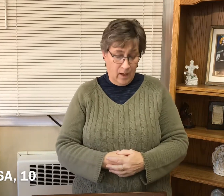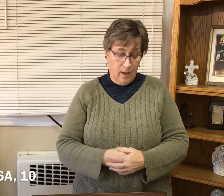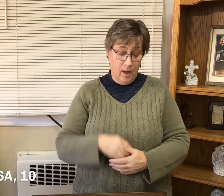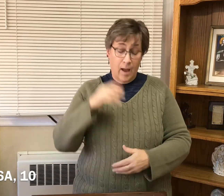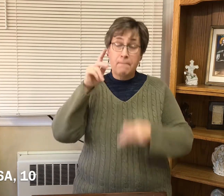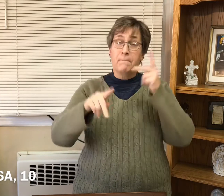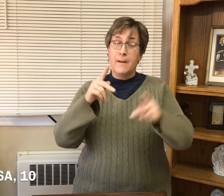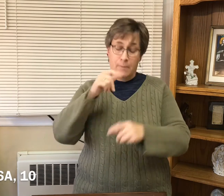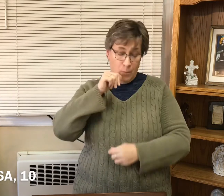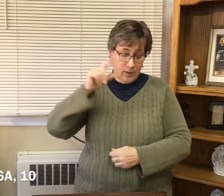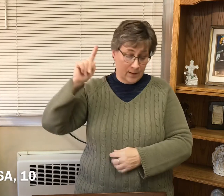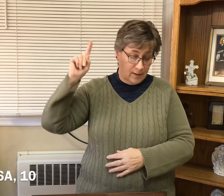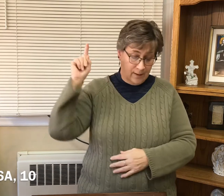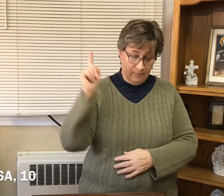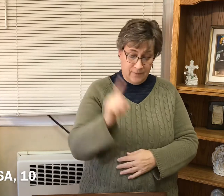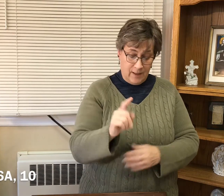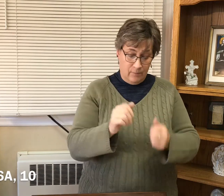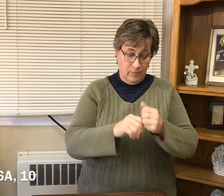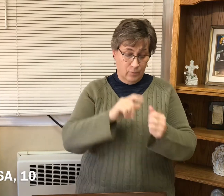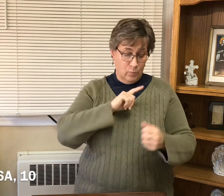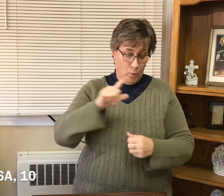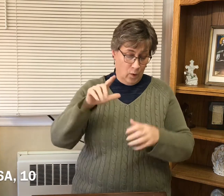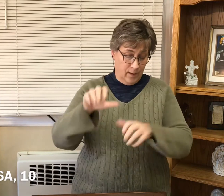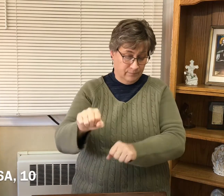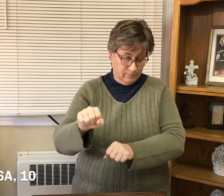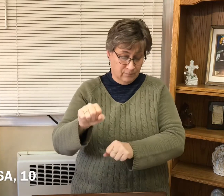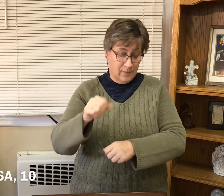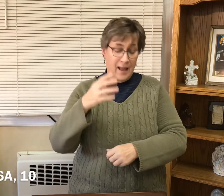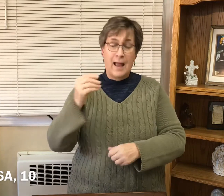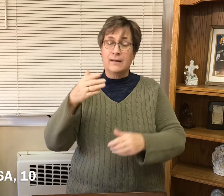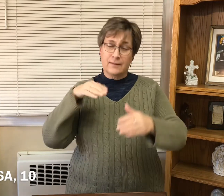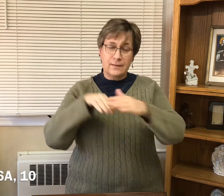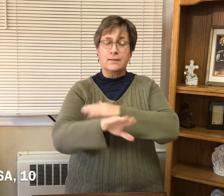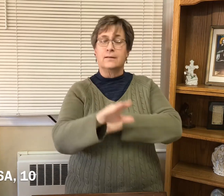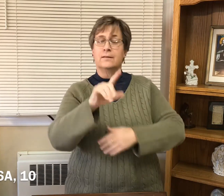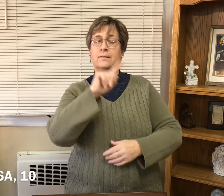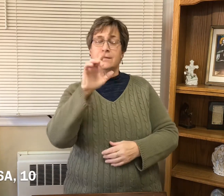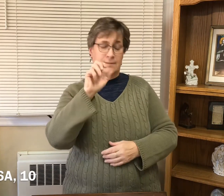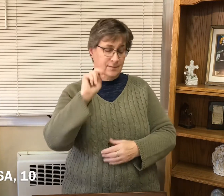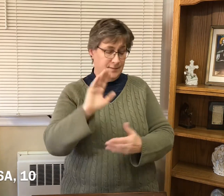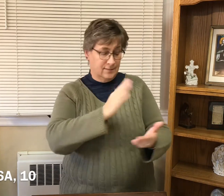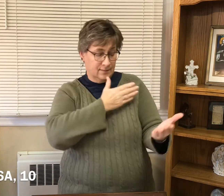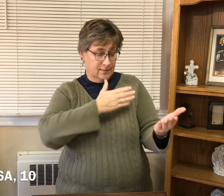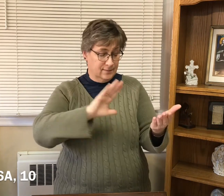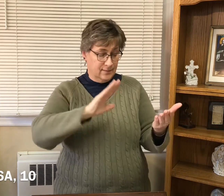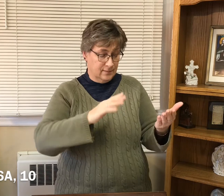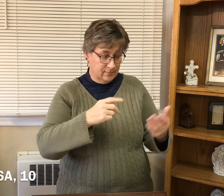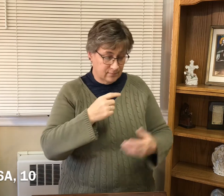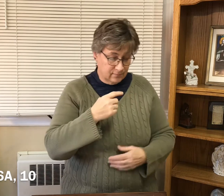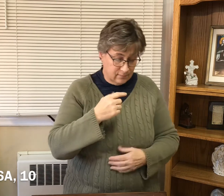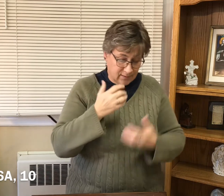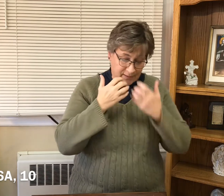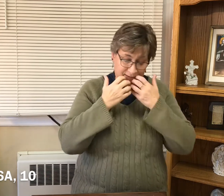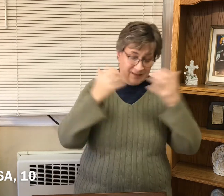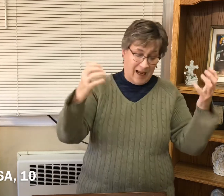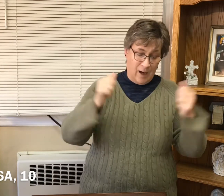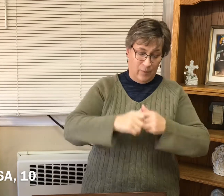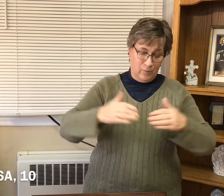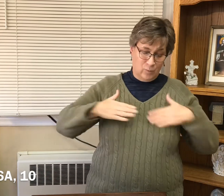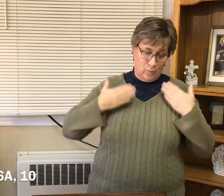Those whom the Lord has ransomed will return and enter Zion singing, crowned with everlasting